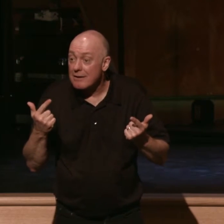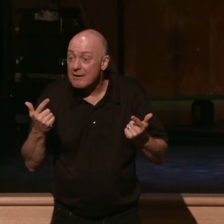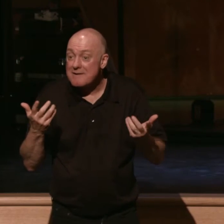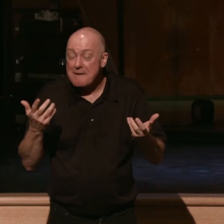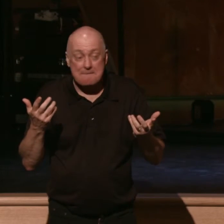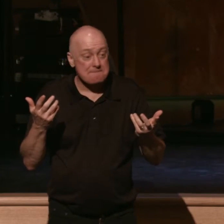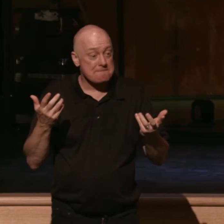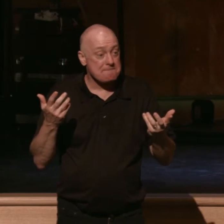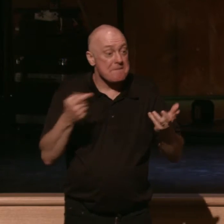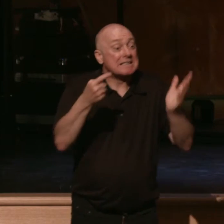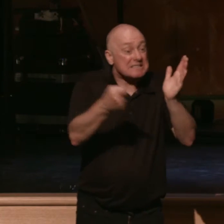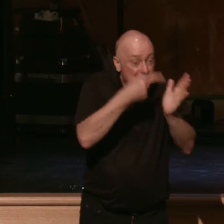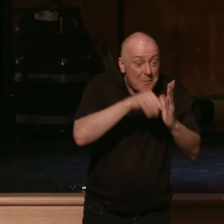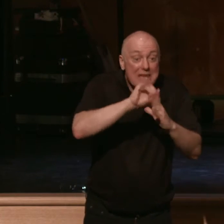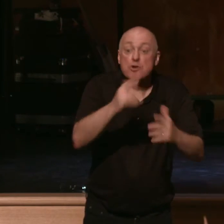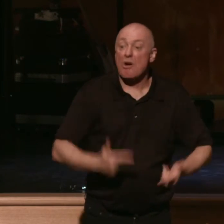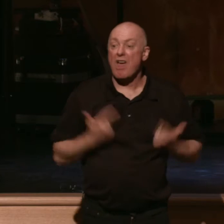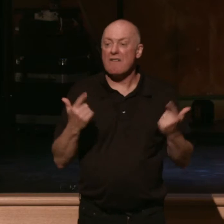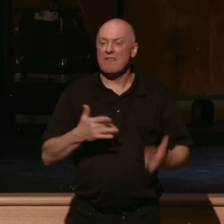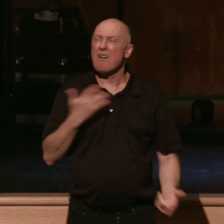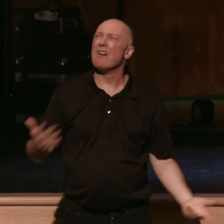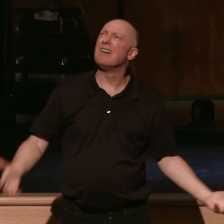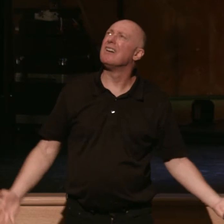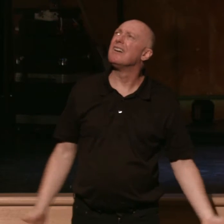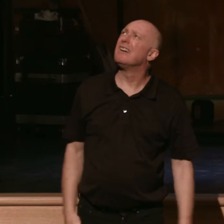Have there been times in your life where you just felt like, God, God, you've carried me.